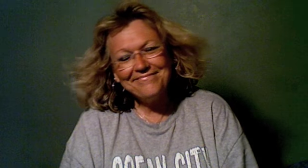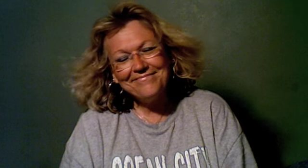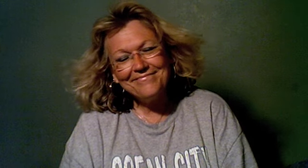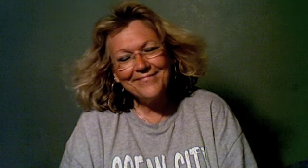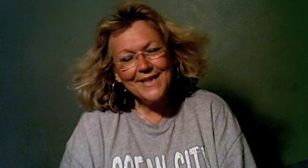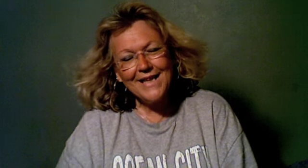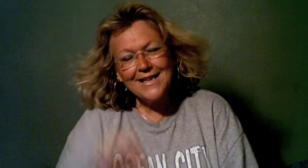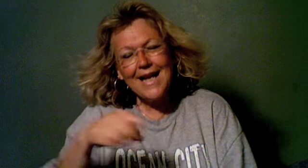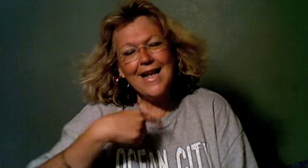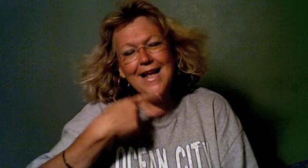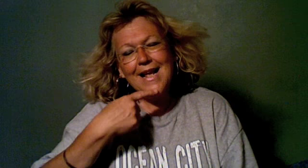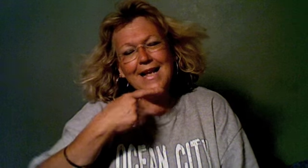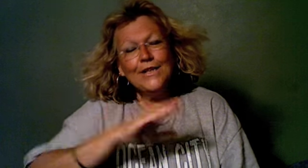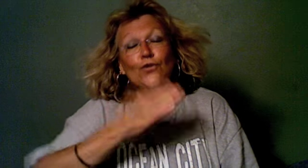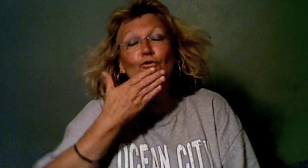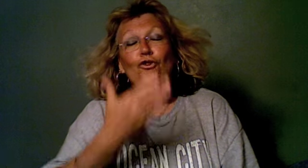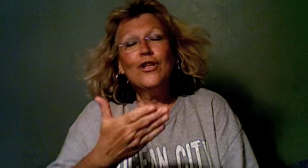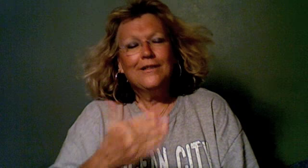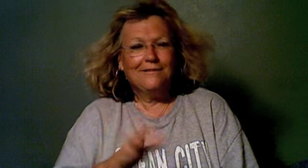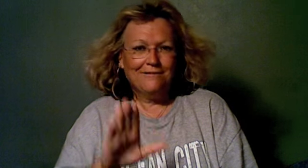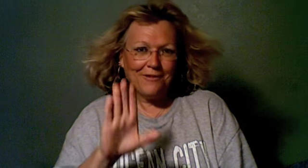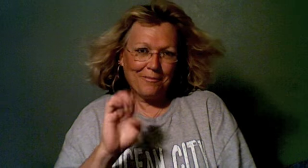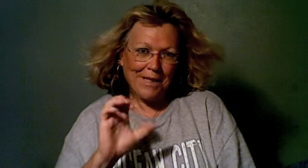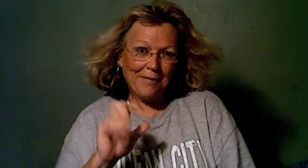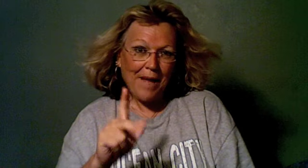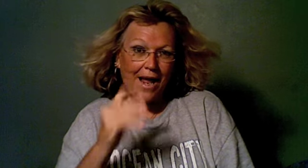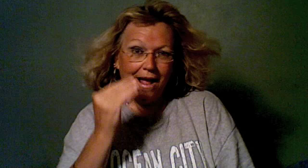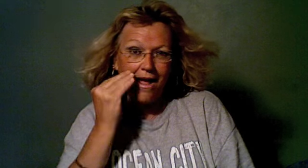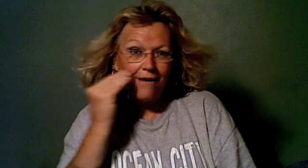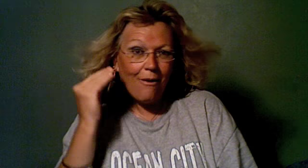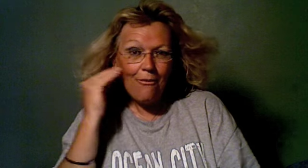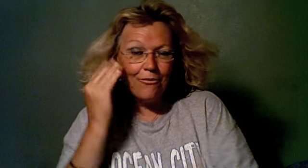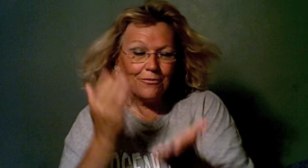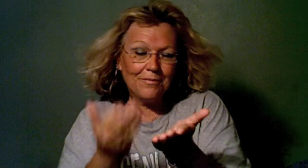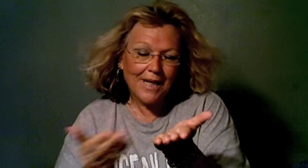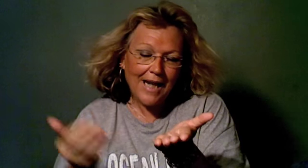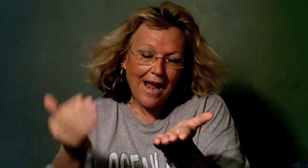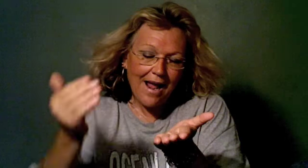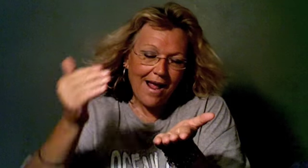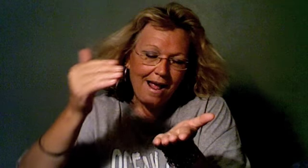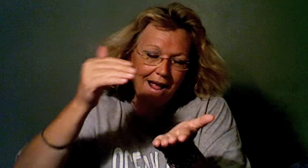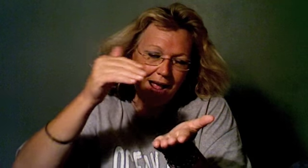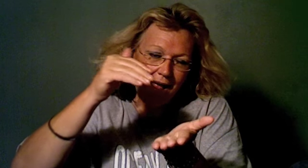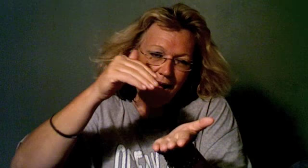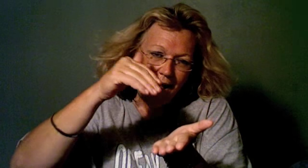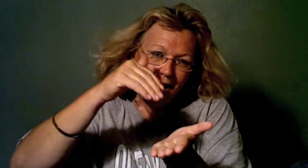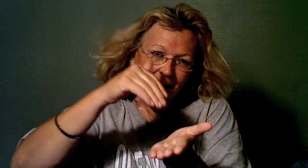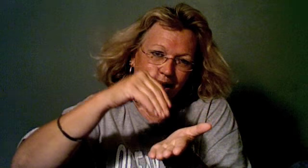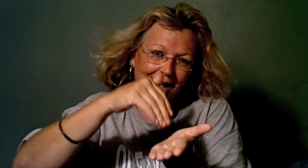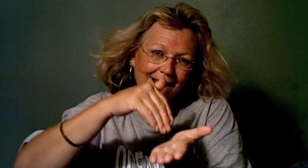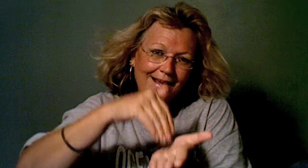I said, hey, it's good to be back home again. Hey, it's